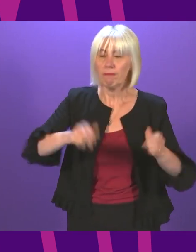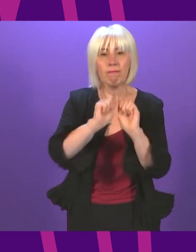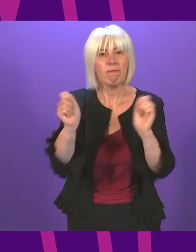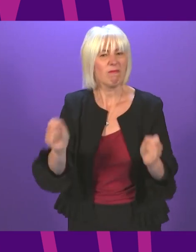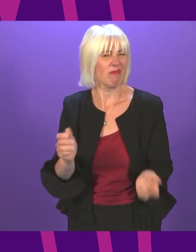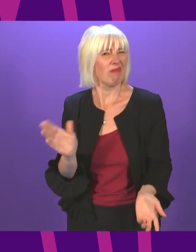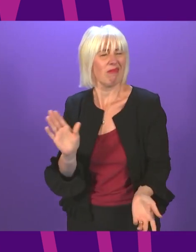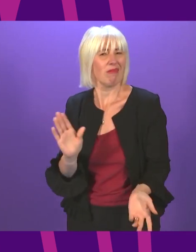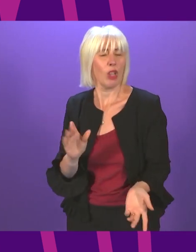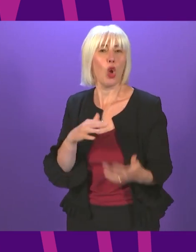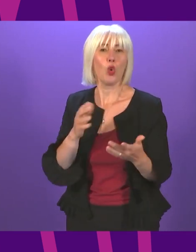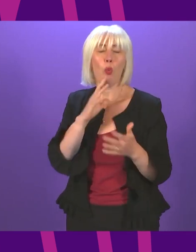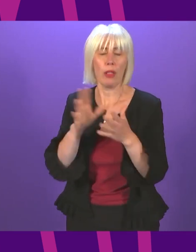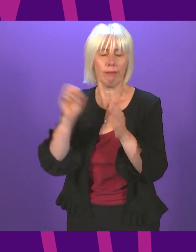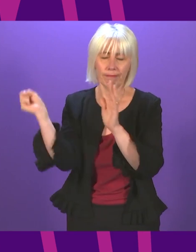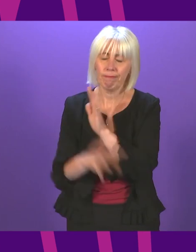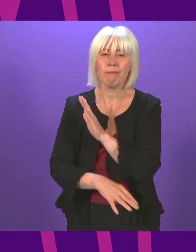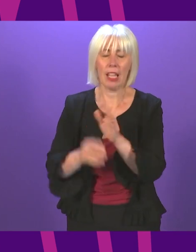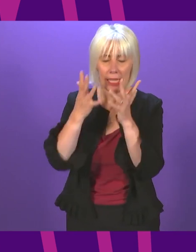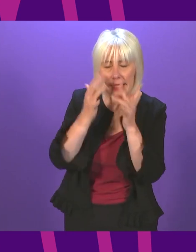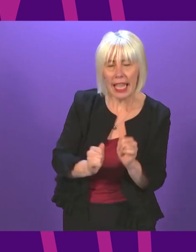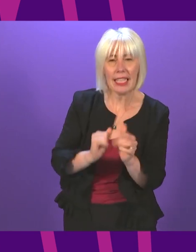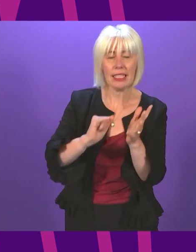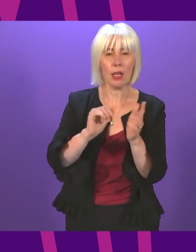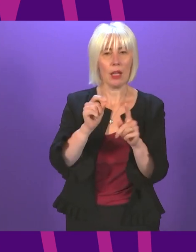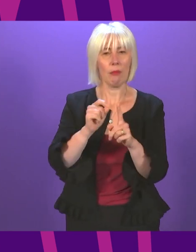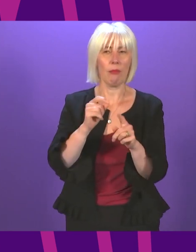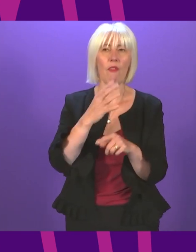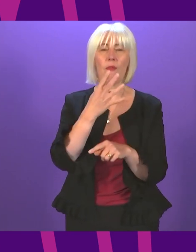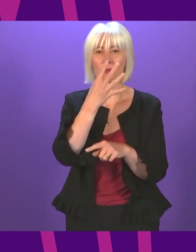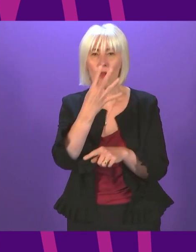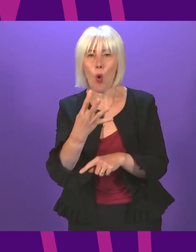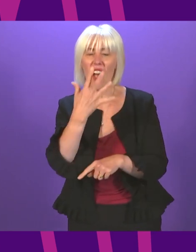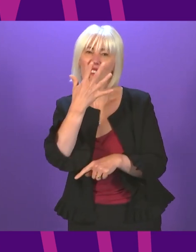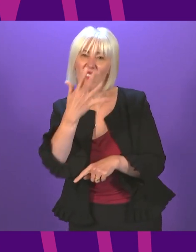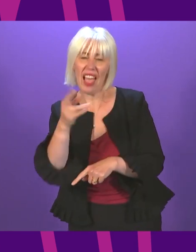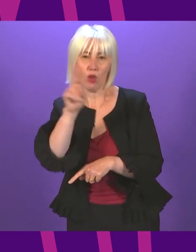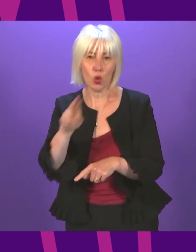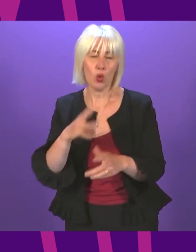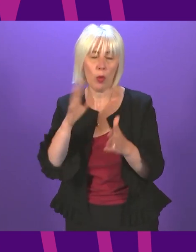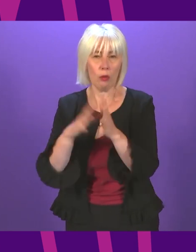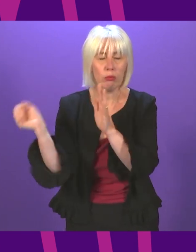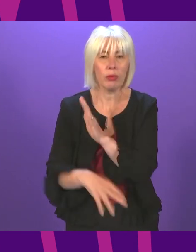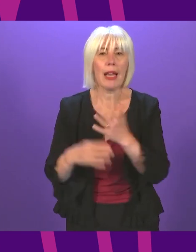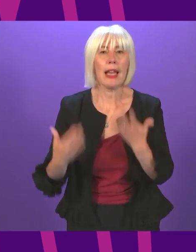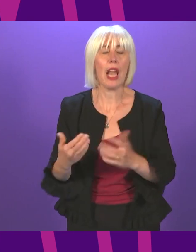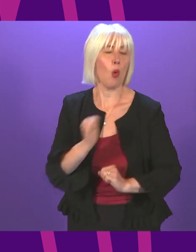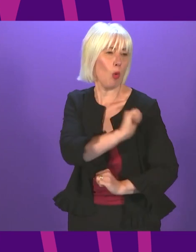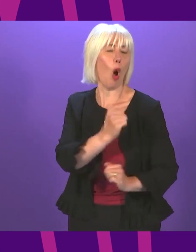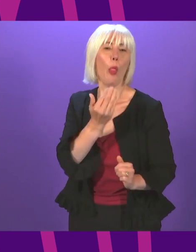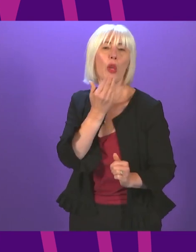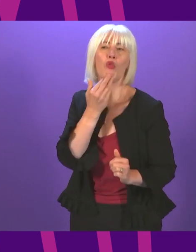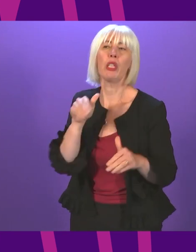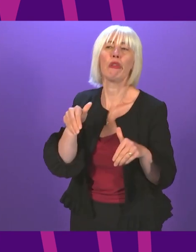four- and five-year-olds finally be abolished, or have the Greens surrendered the parliamentary majority that existed in support of that appellation as well?